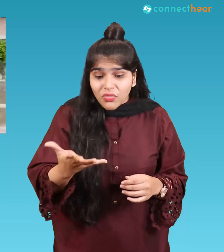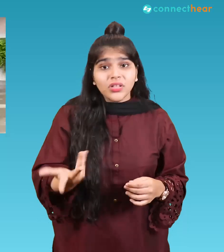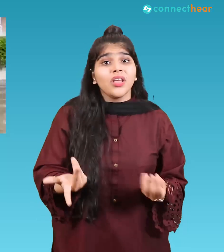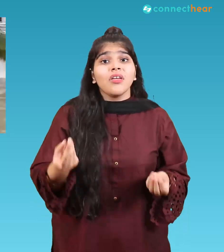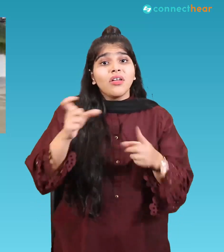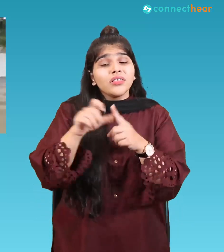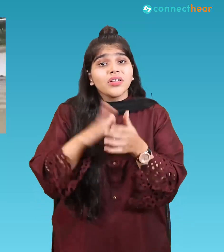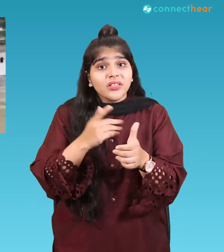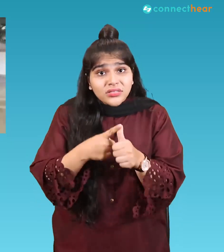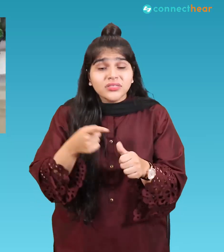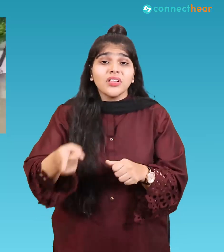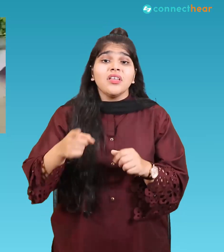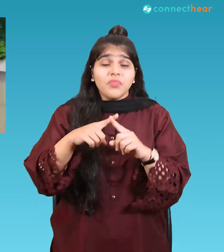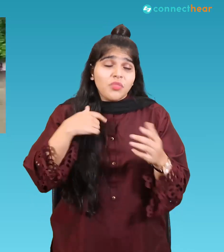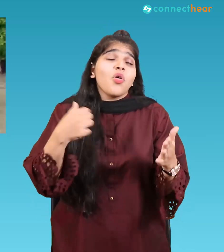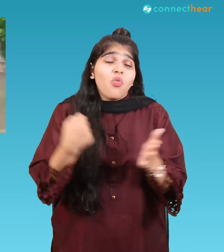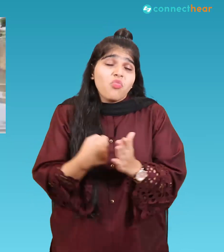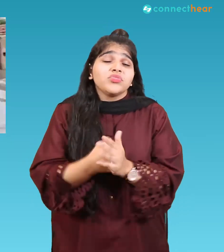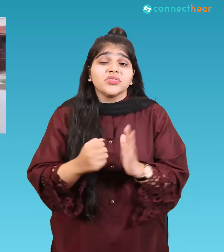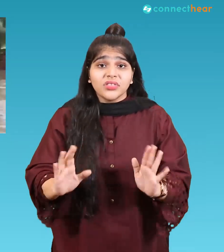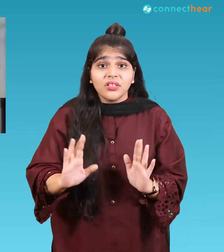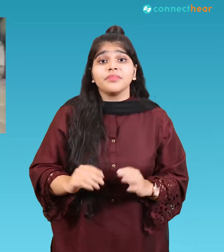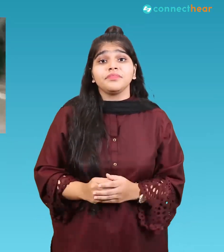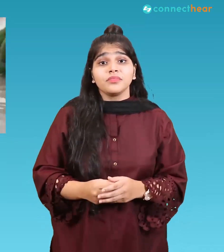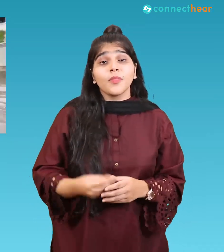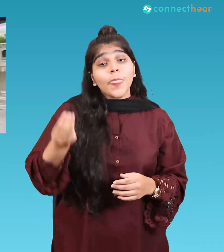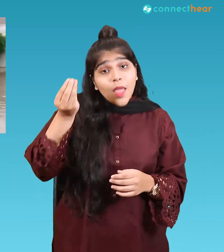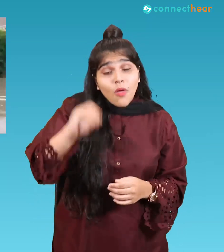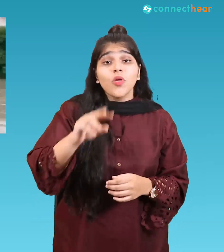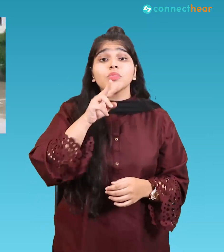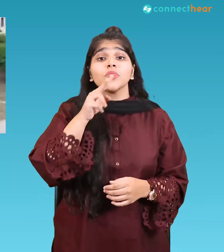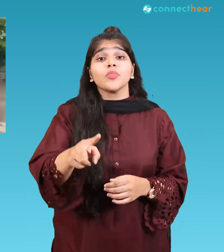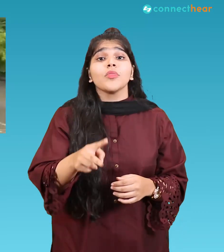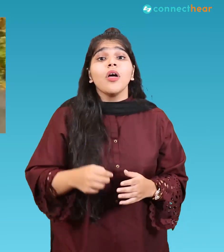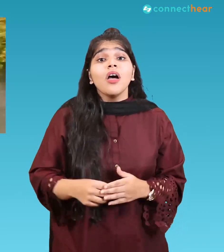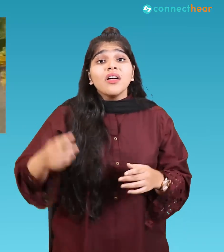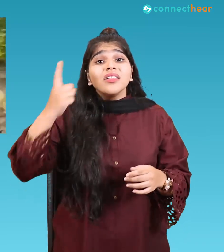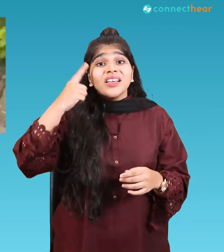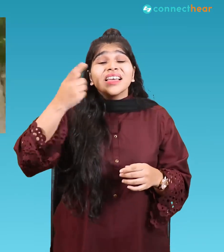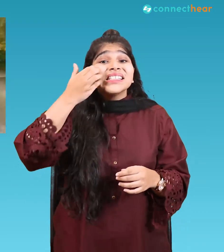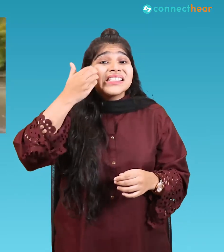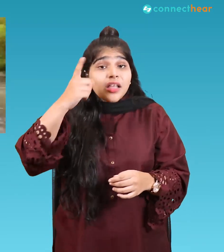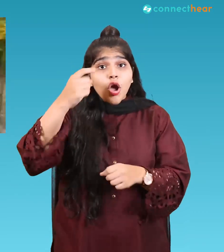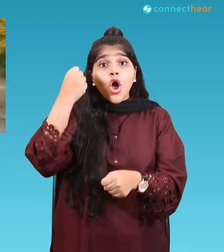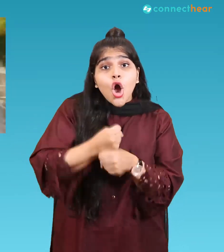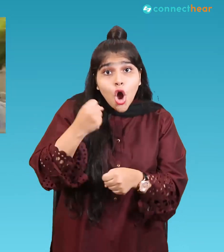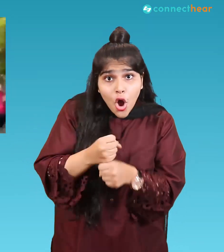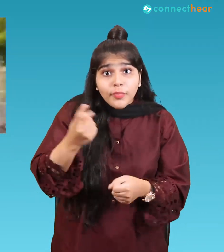trying our best he said in a separate statement he added that the Sindh government had deployed more machines to help drain the